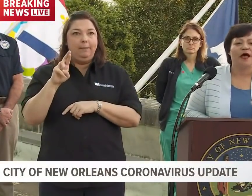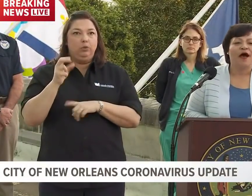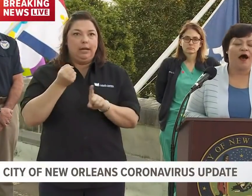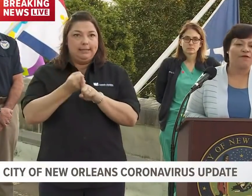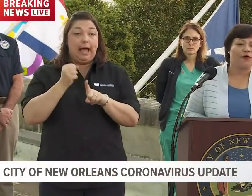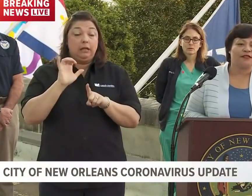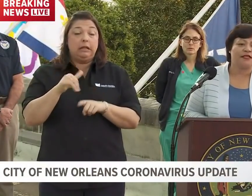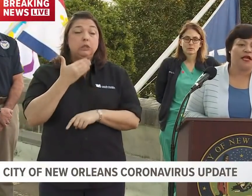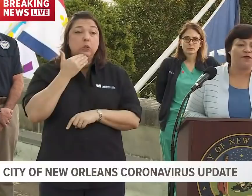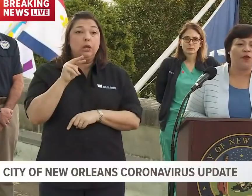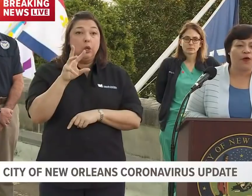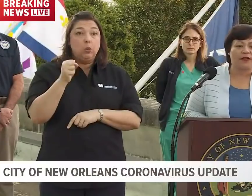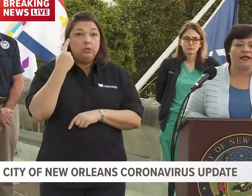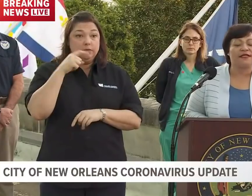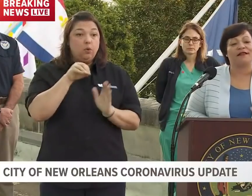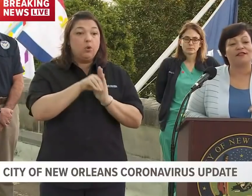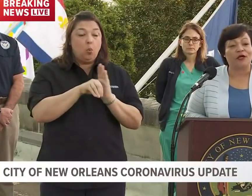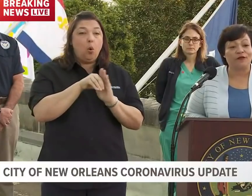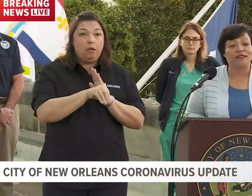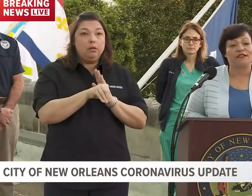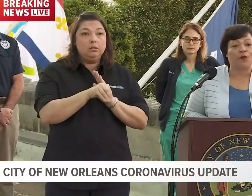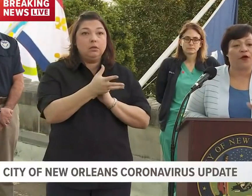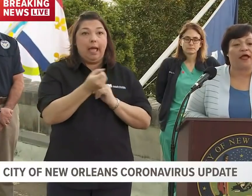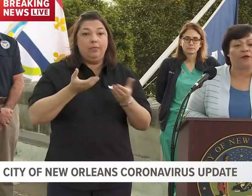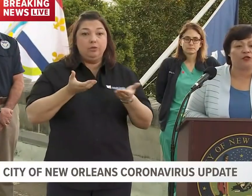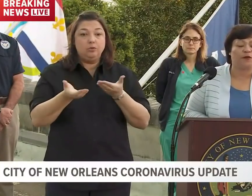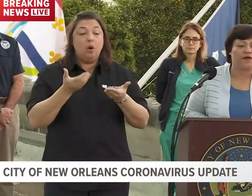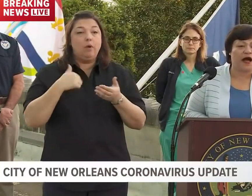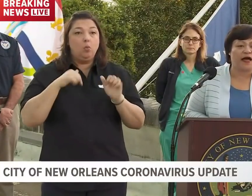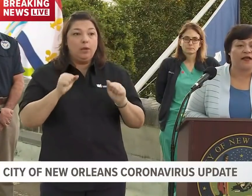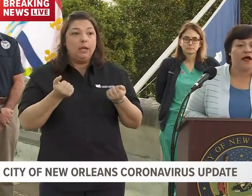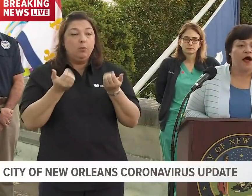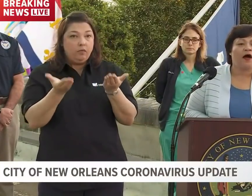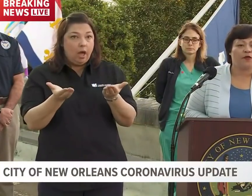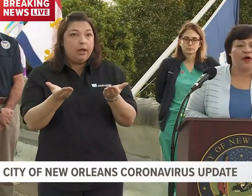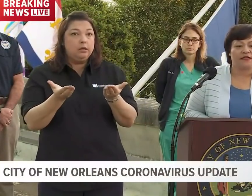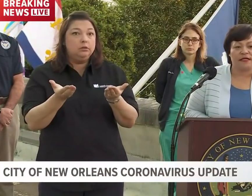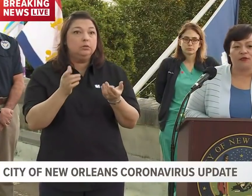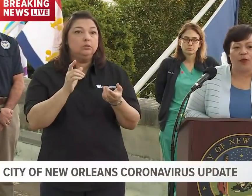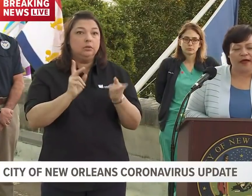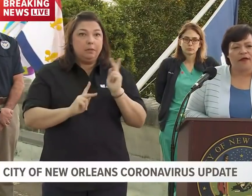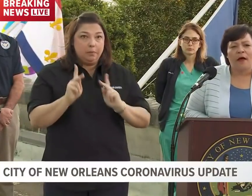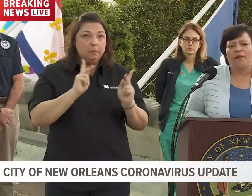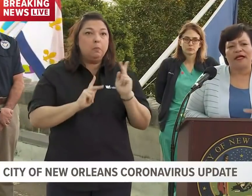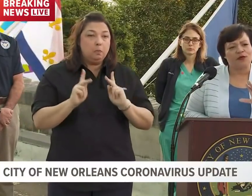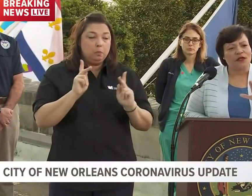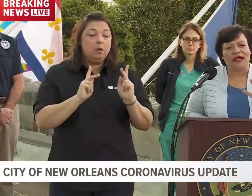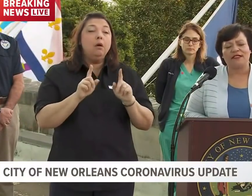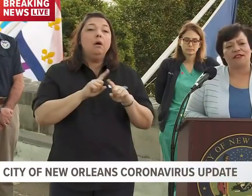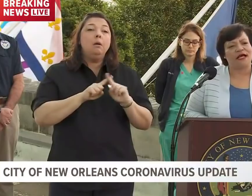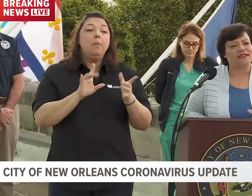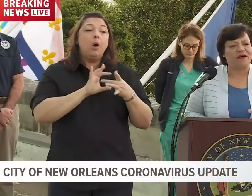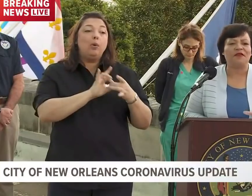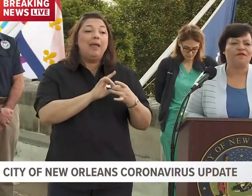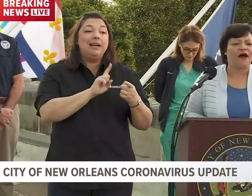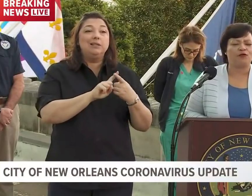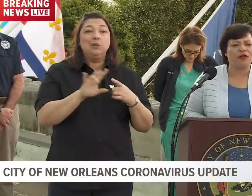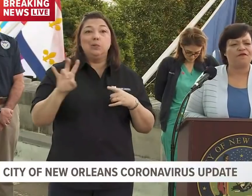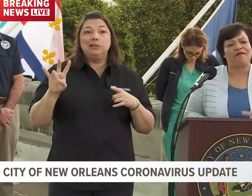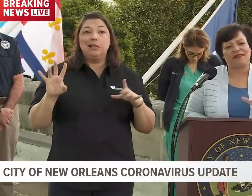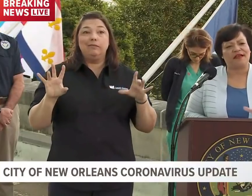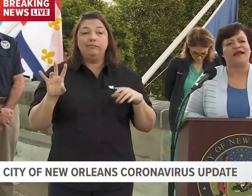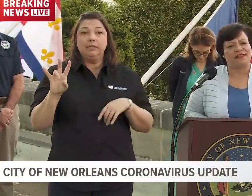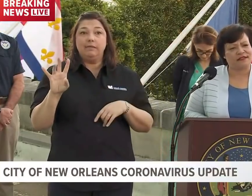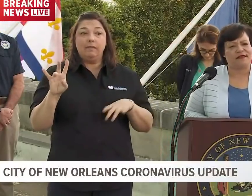news for the city of New Orleans and the services that we're able to provide the residents with. But as it relates to that 75